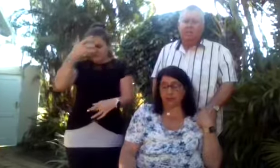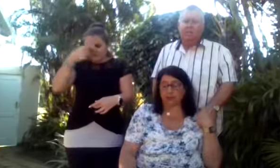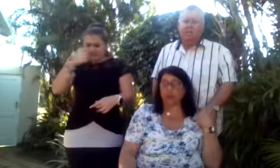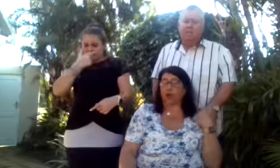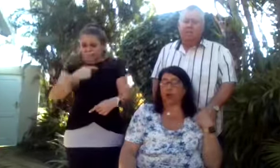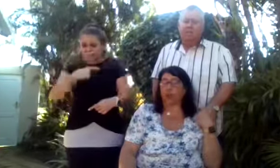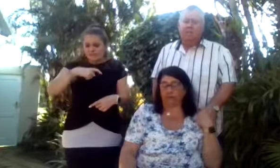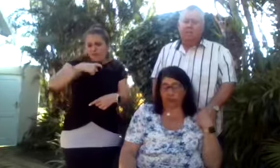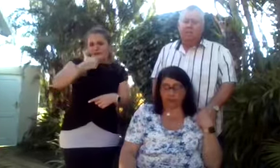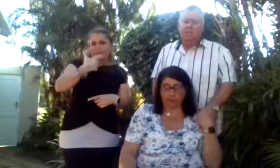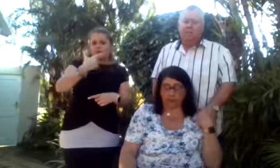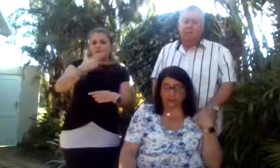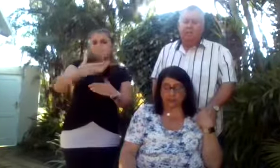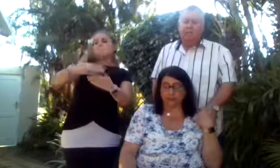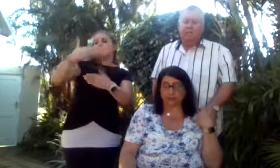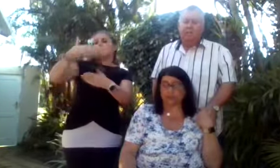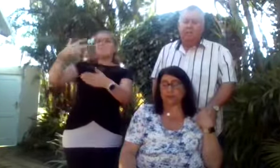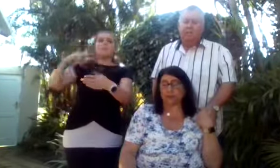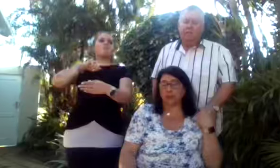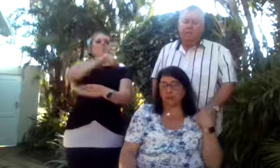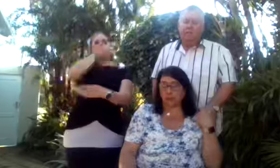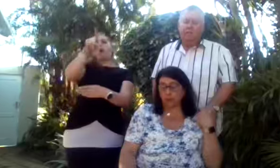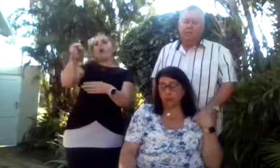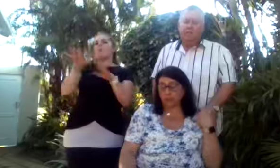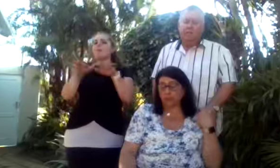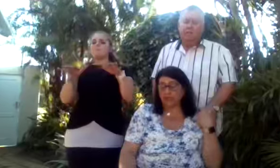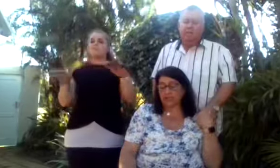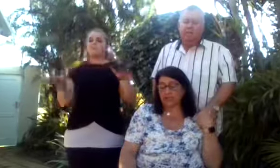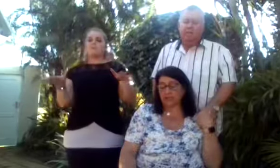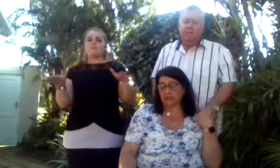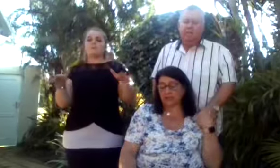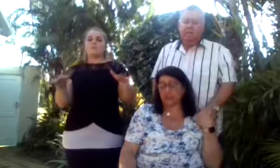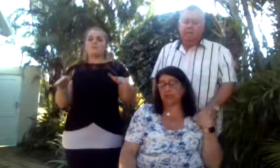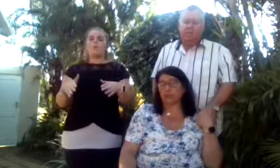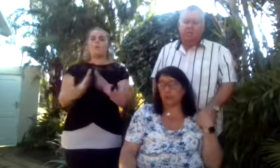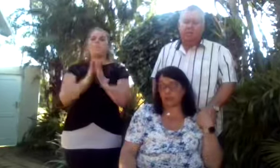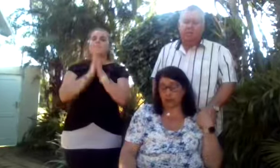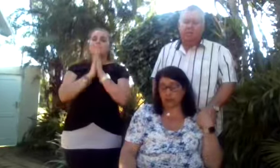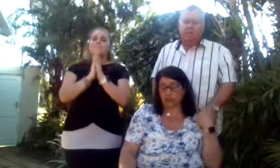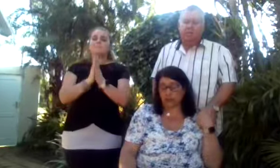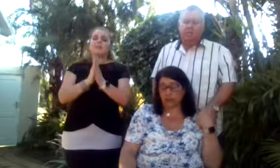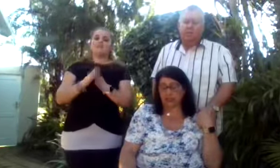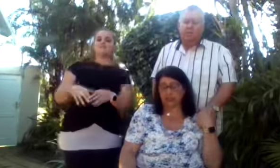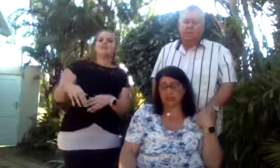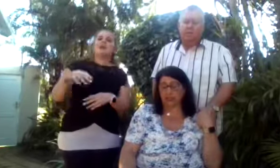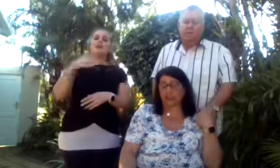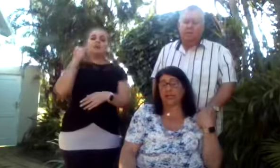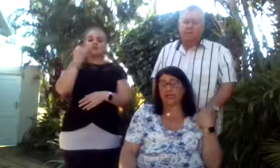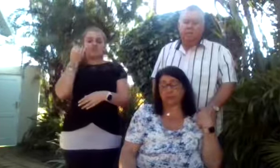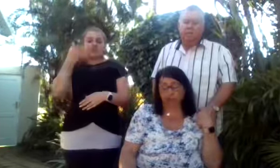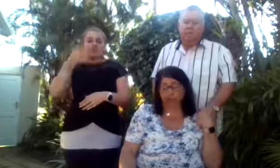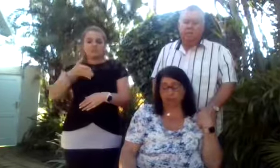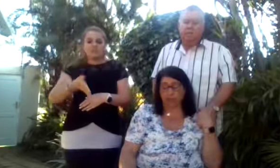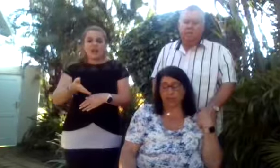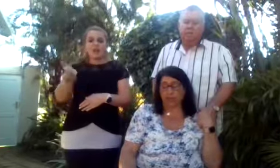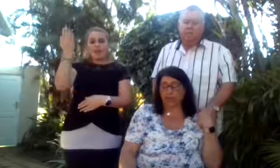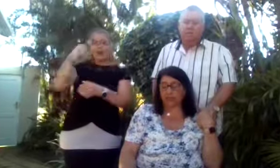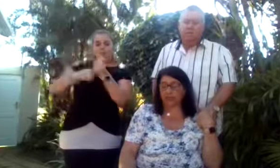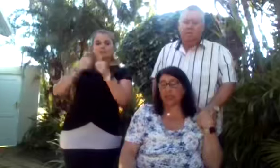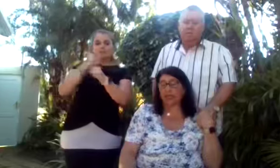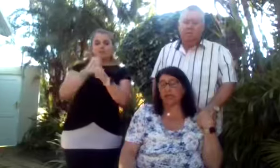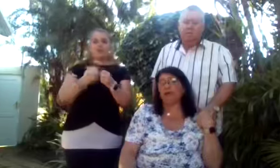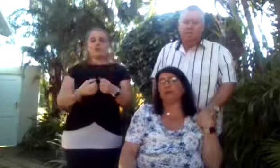sad, long before anyone else. We were so blessed that she was home last year with Steve, when he had his back up,